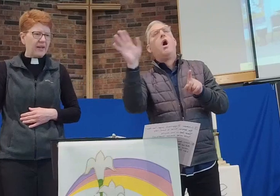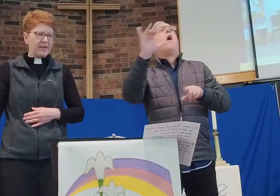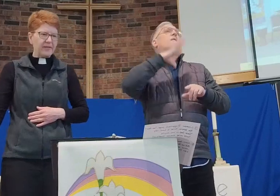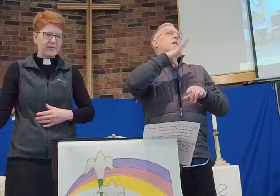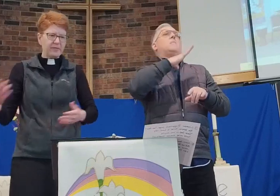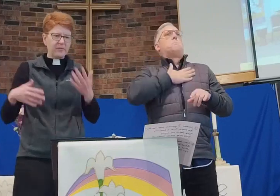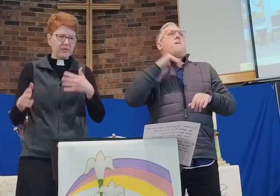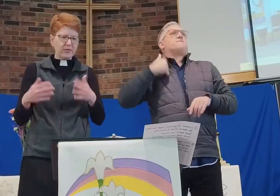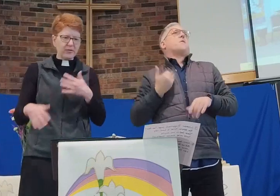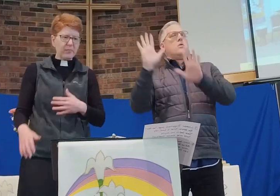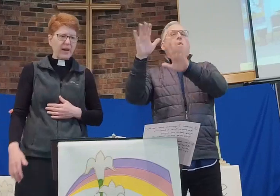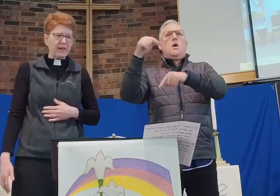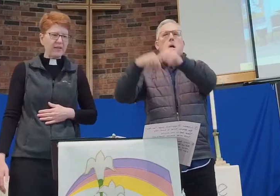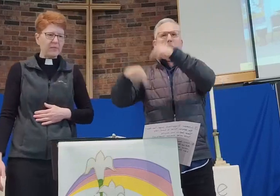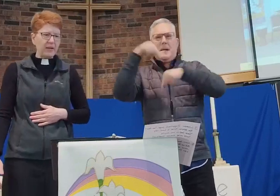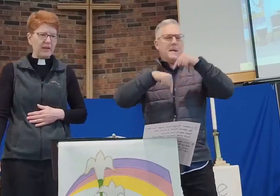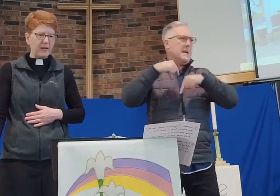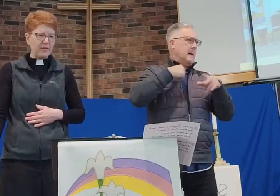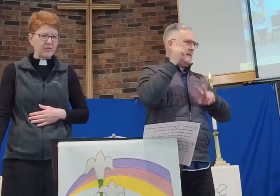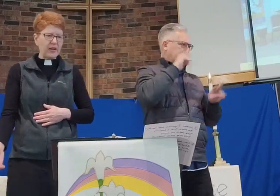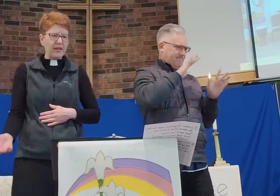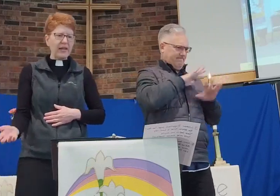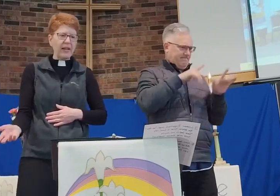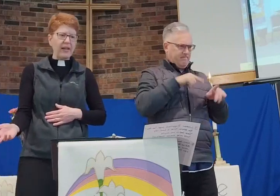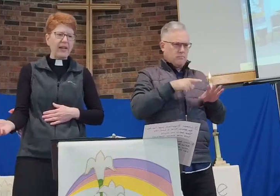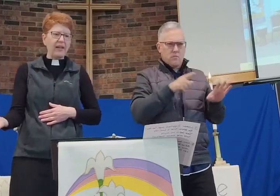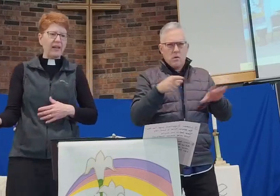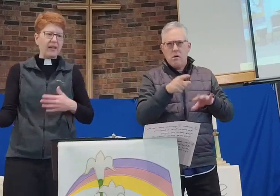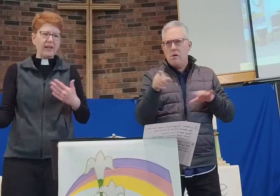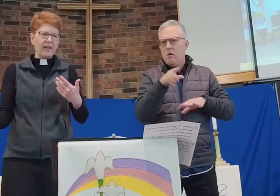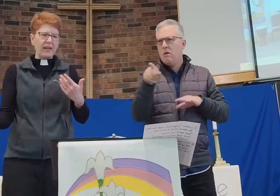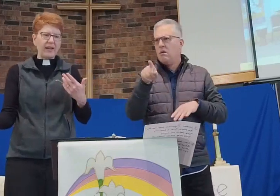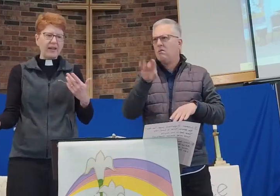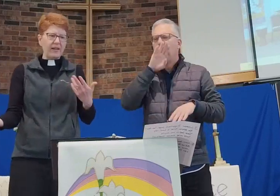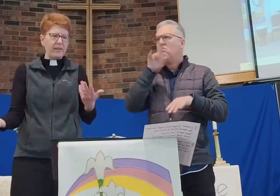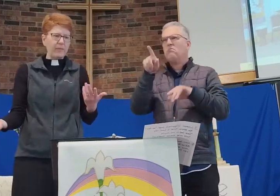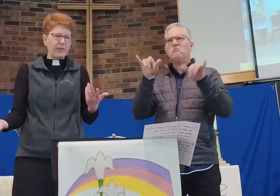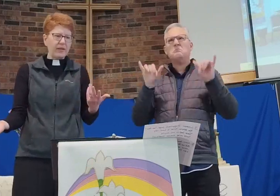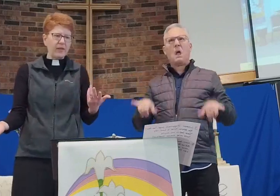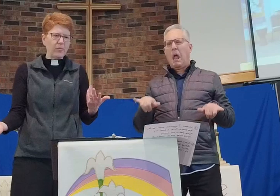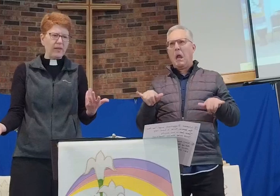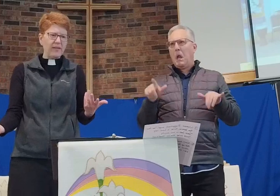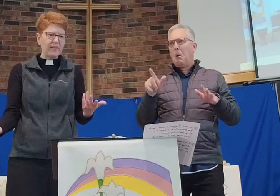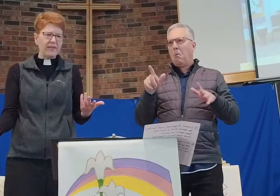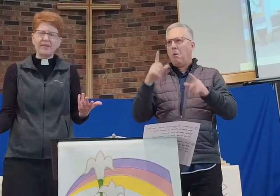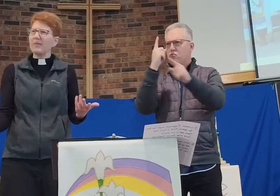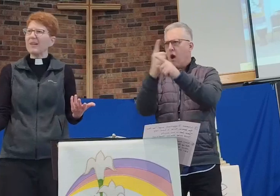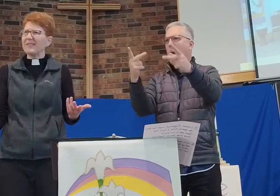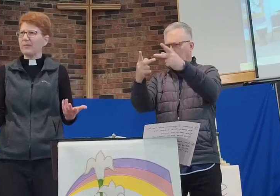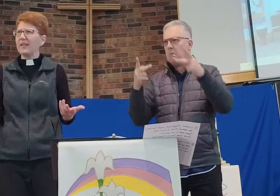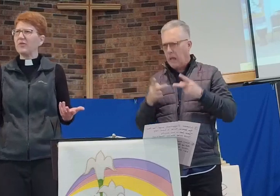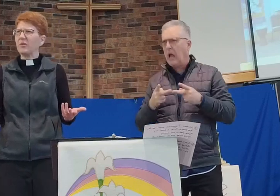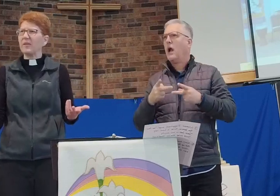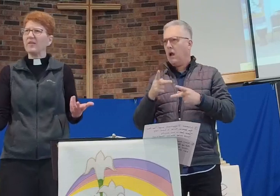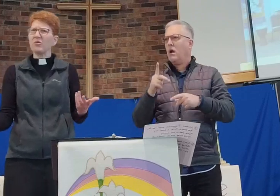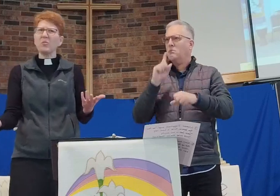circled back a little bit and tried again. But here it was. This was the right tomb, and the tomb